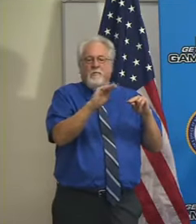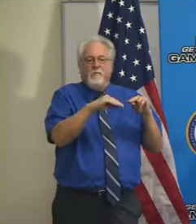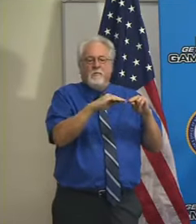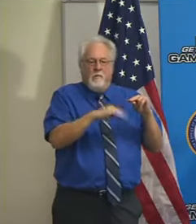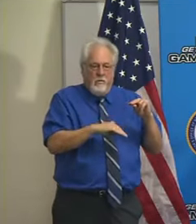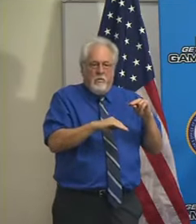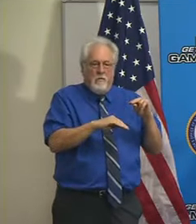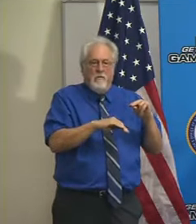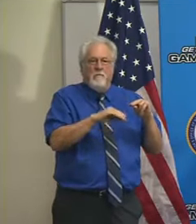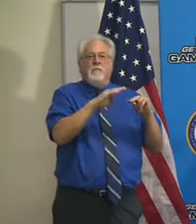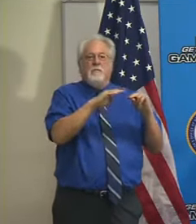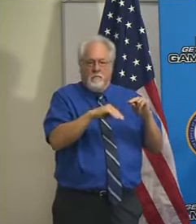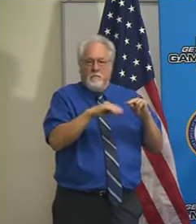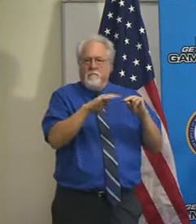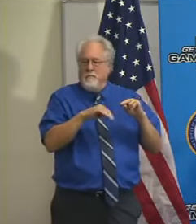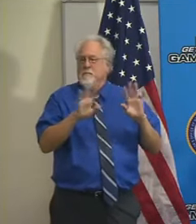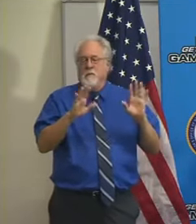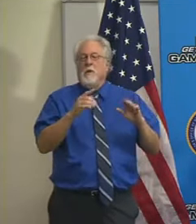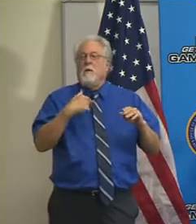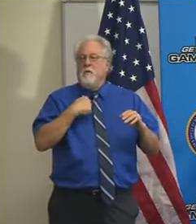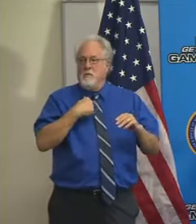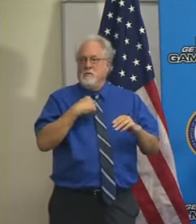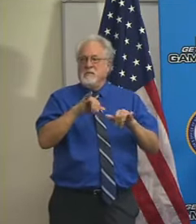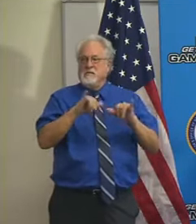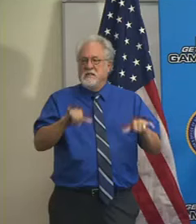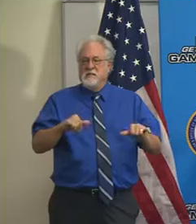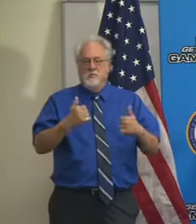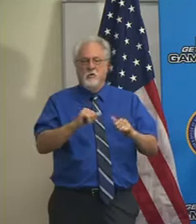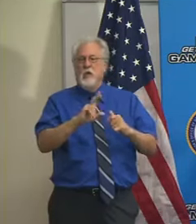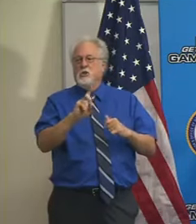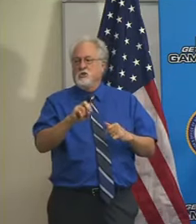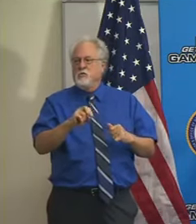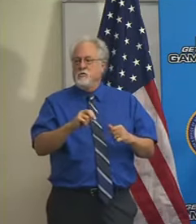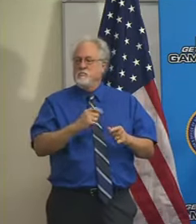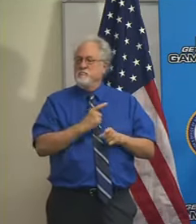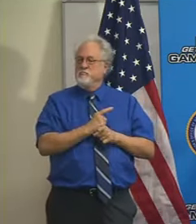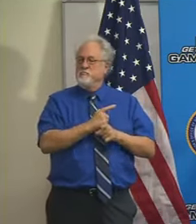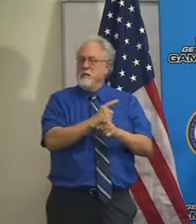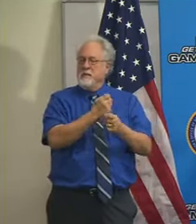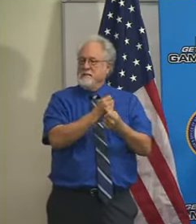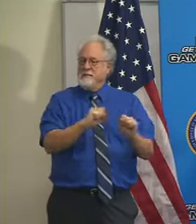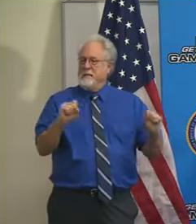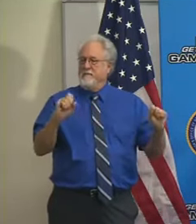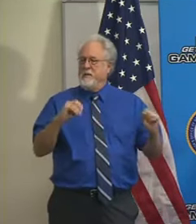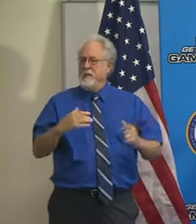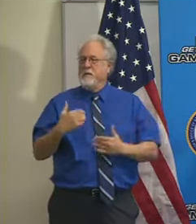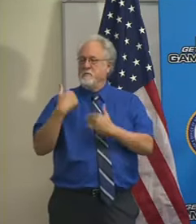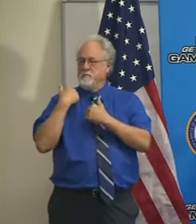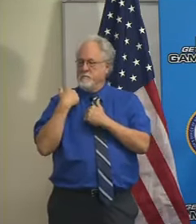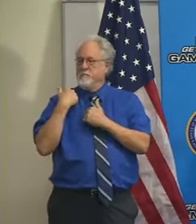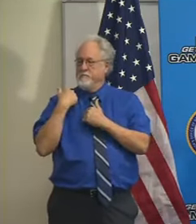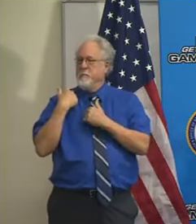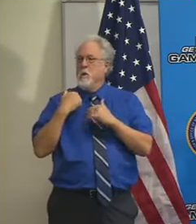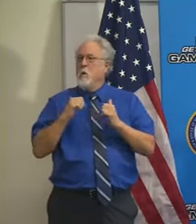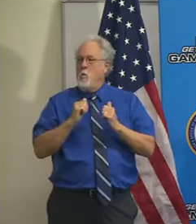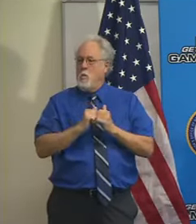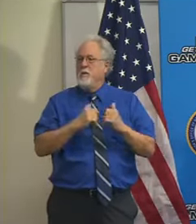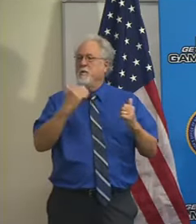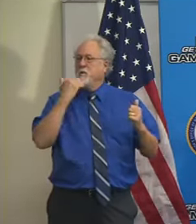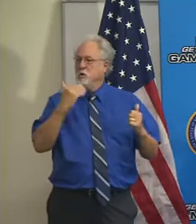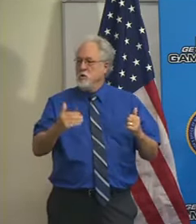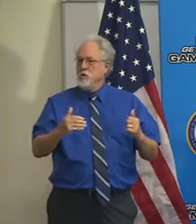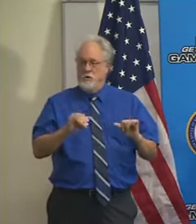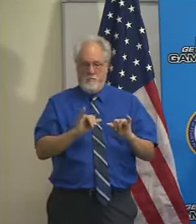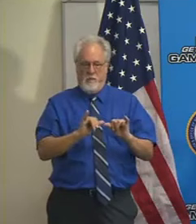the system we've come up with to try to do this safely and responsibly with a good